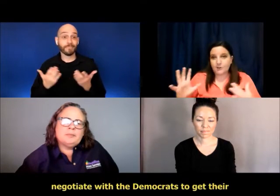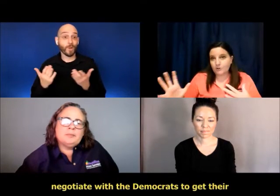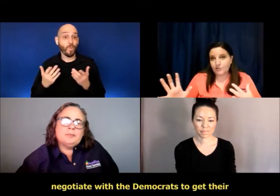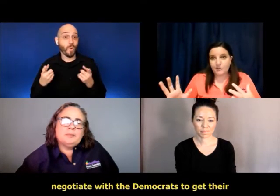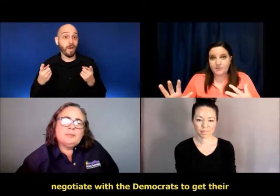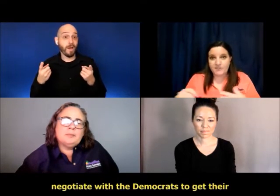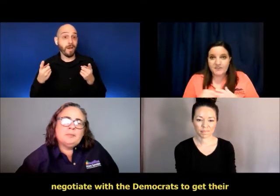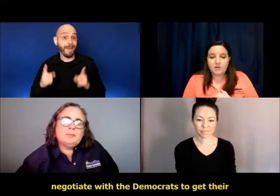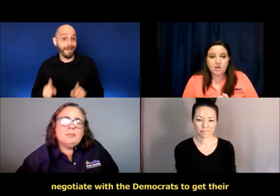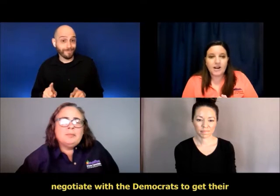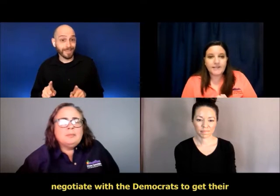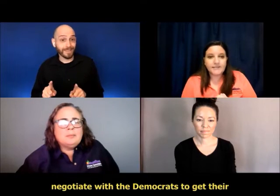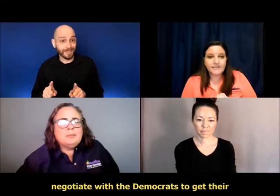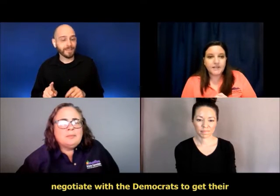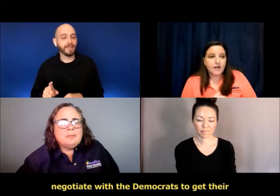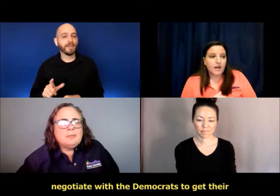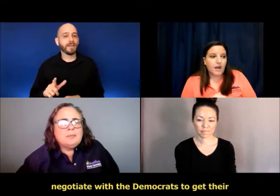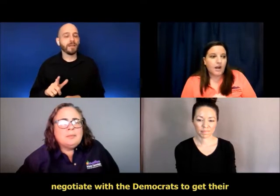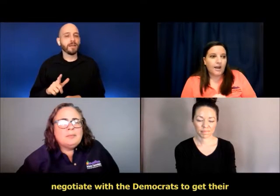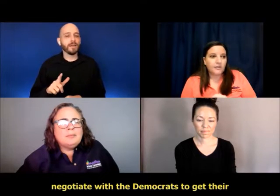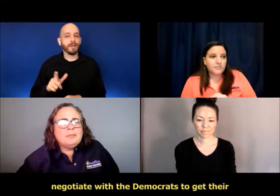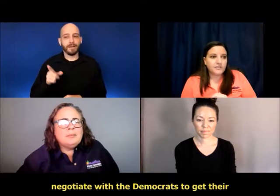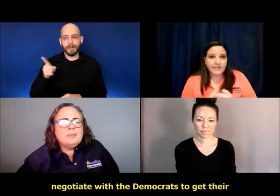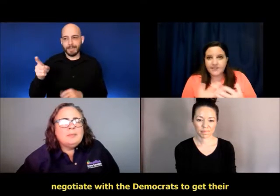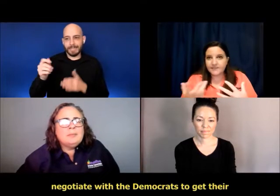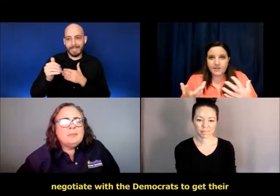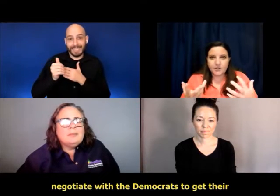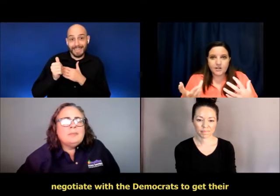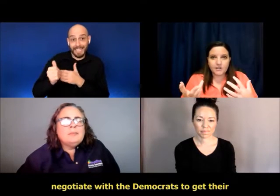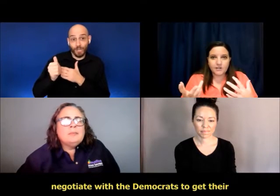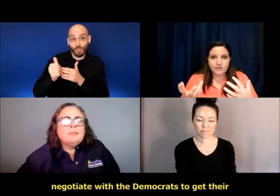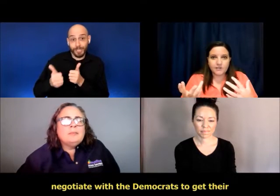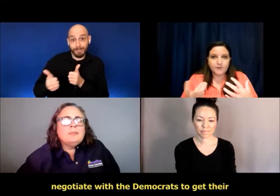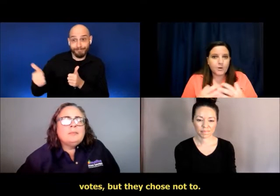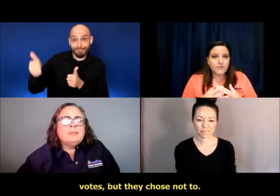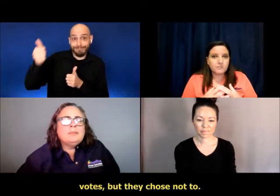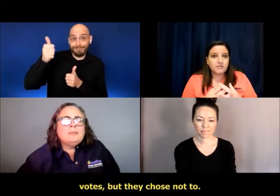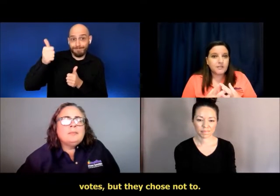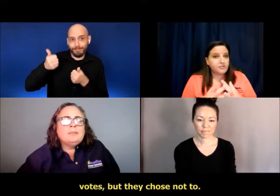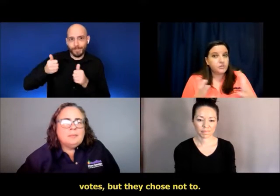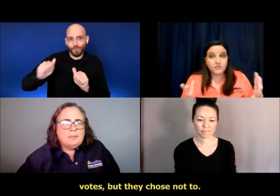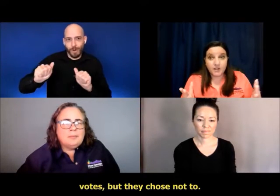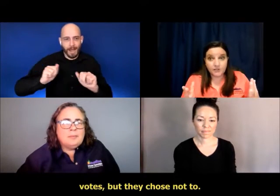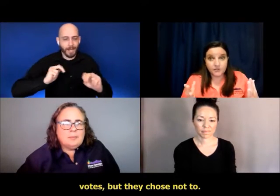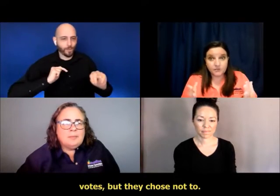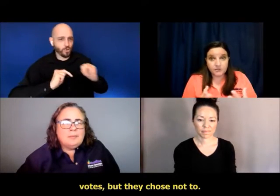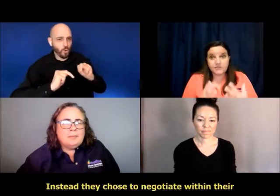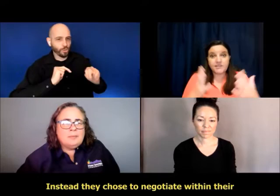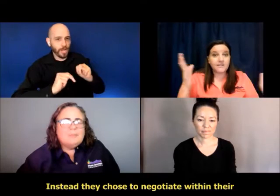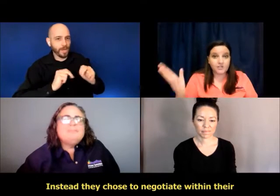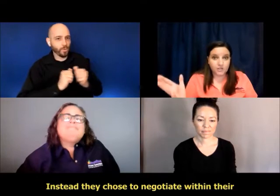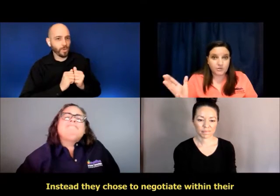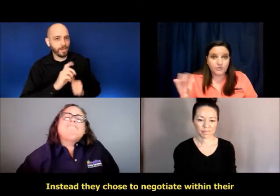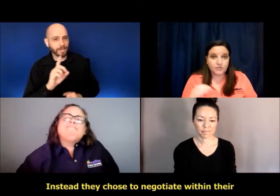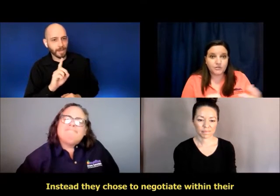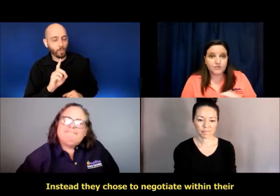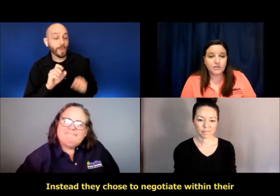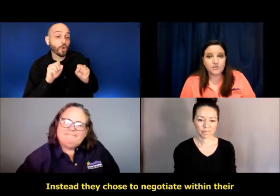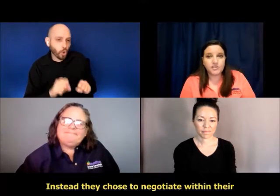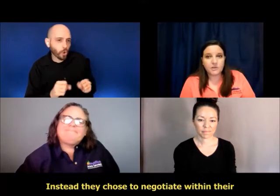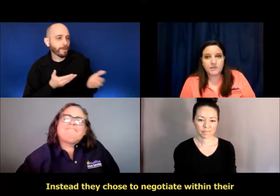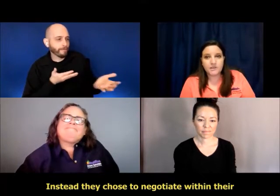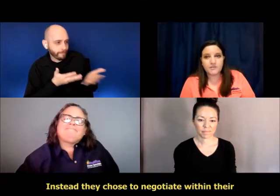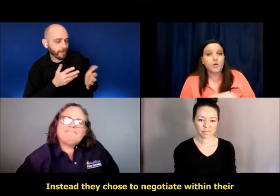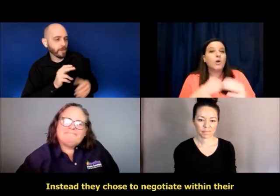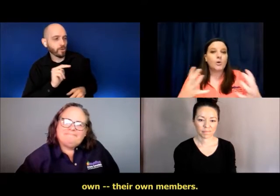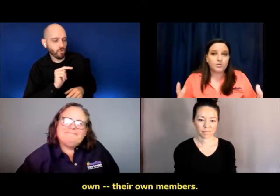have tried to negotiate with the Democrats to get their votes, but they chose not to. Instead, they chose to